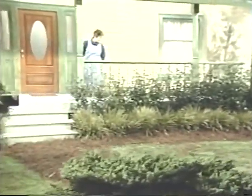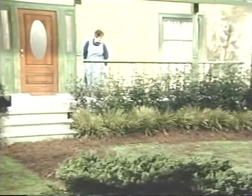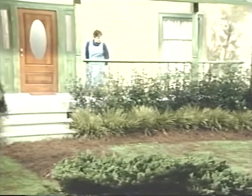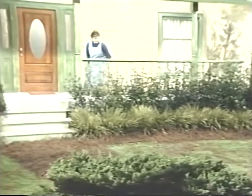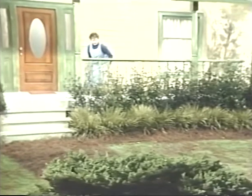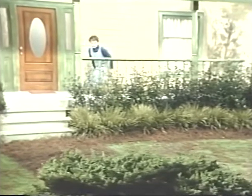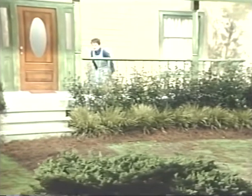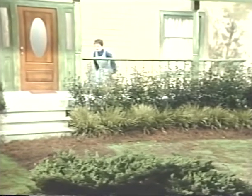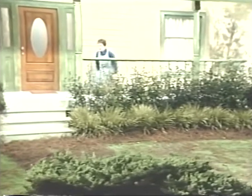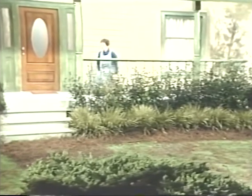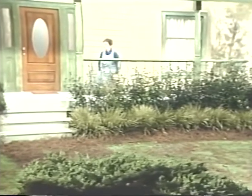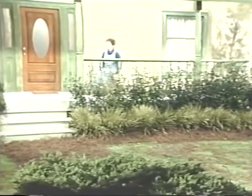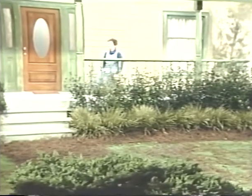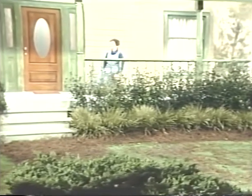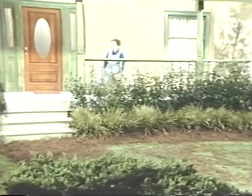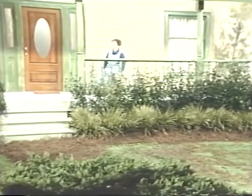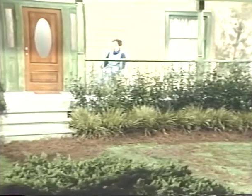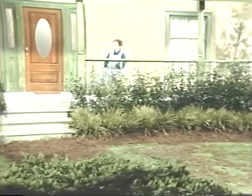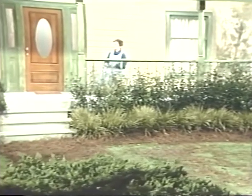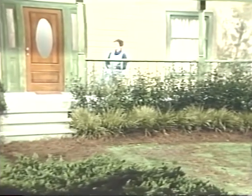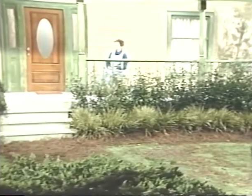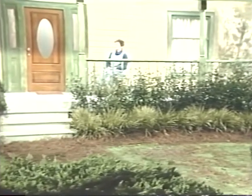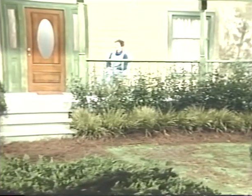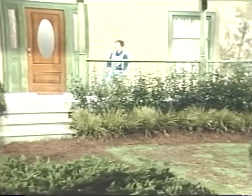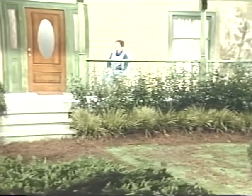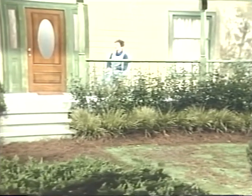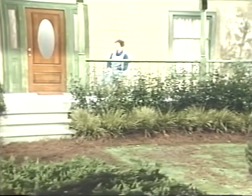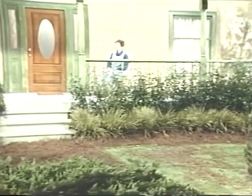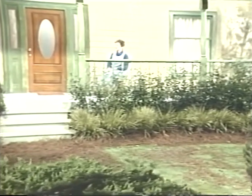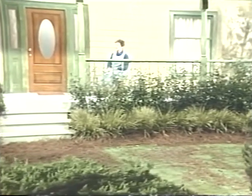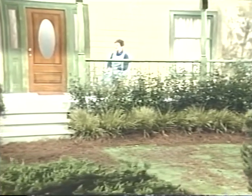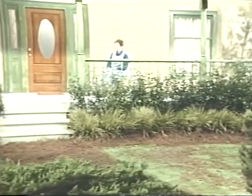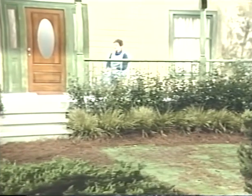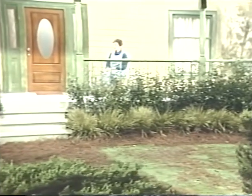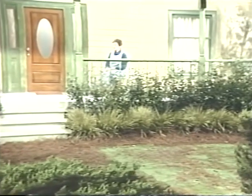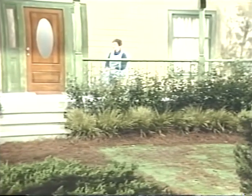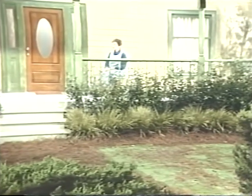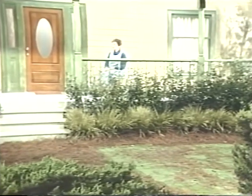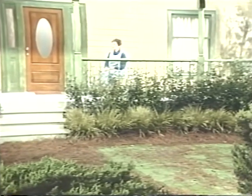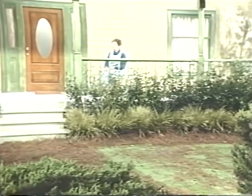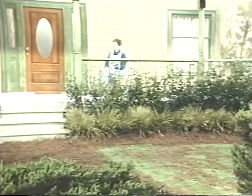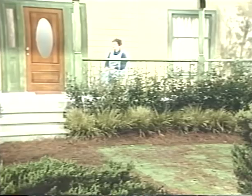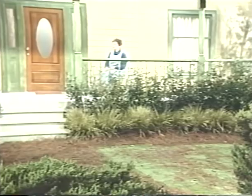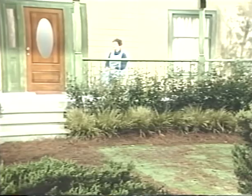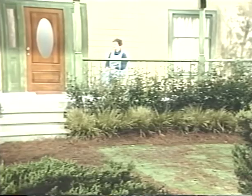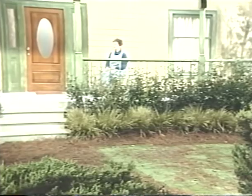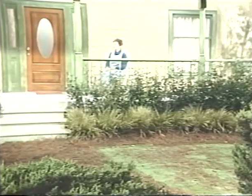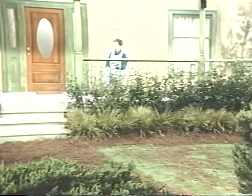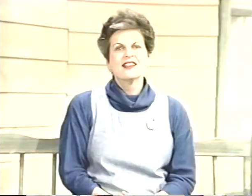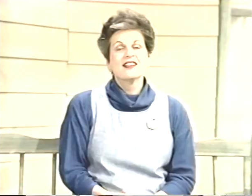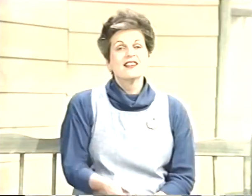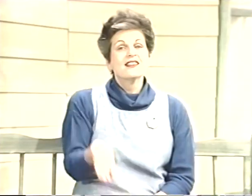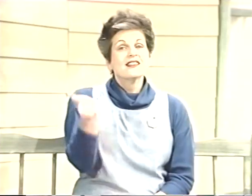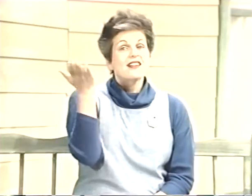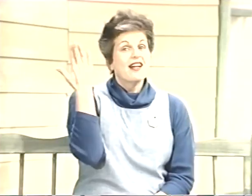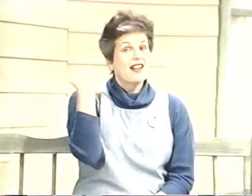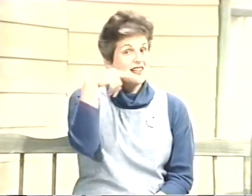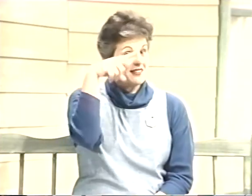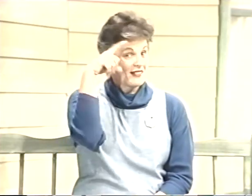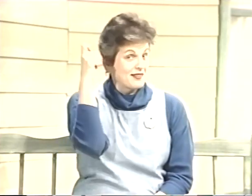about colors without voice. Then she will tell the story again, and we will add voice. Let's. Please.